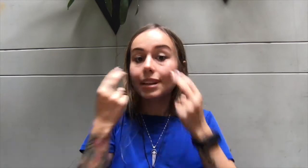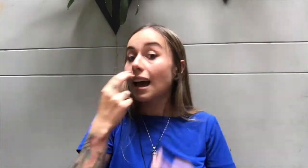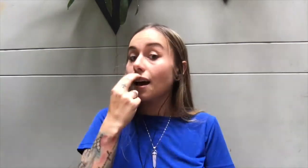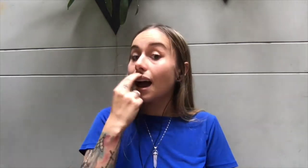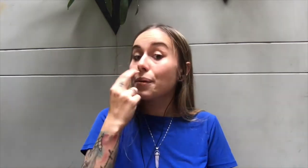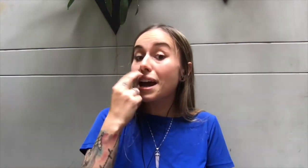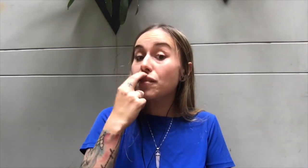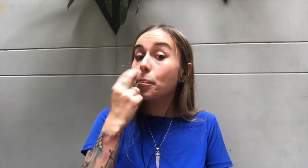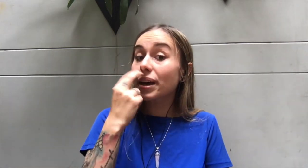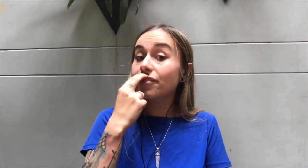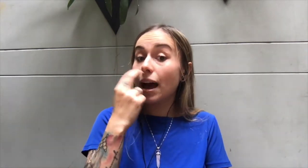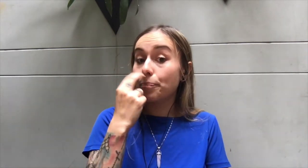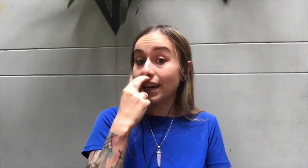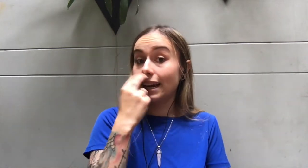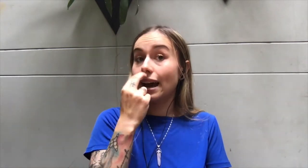I want to have a big fat bank account.